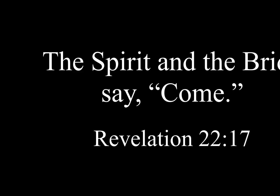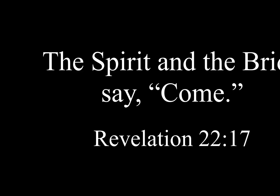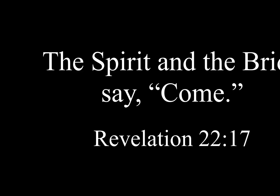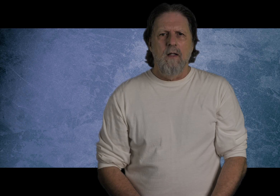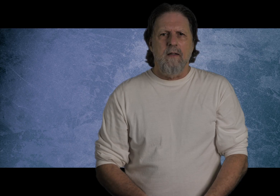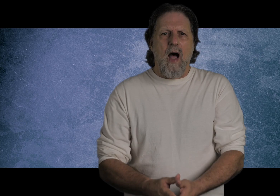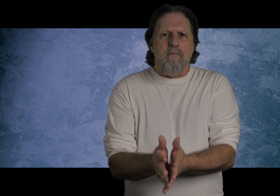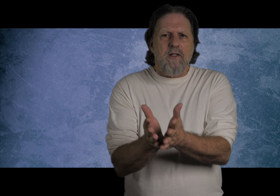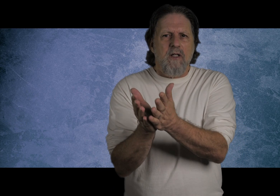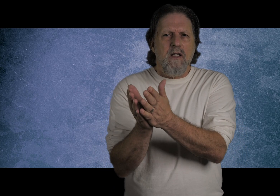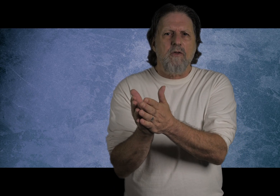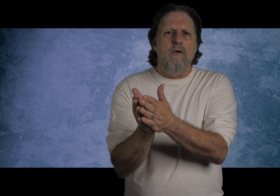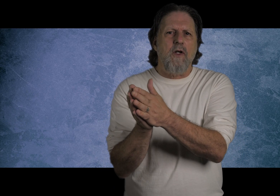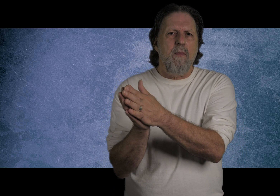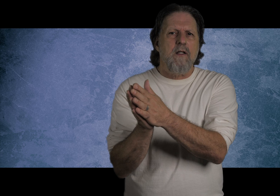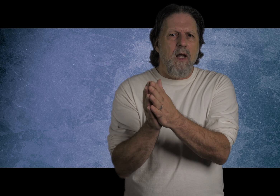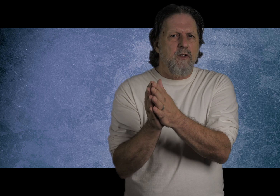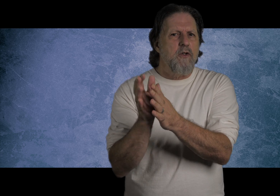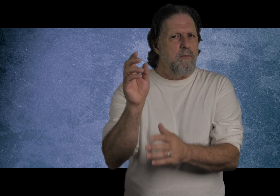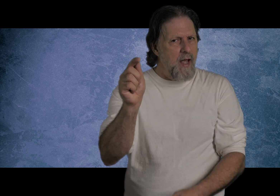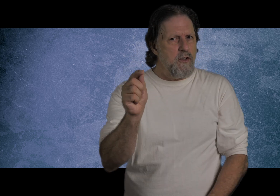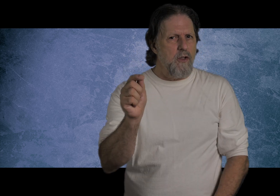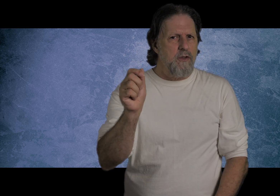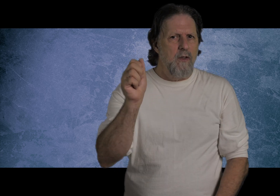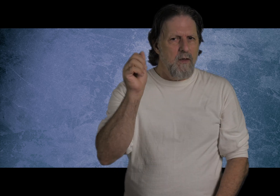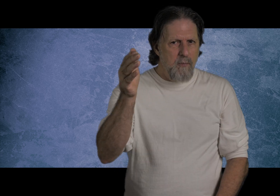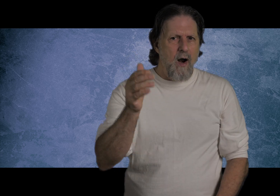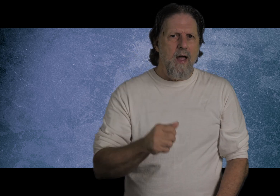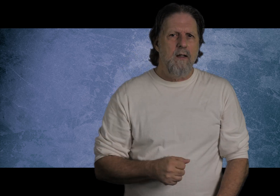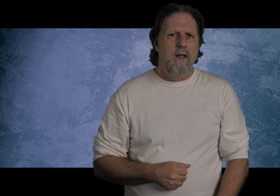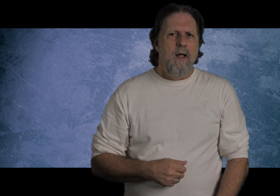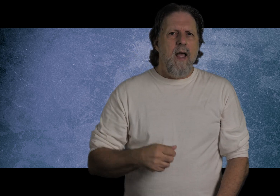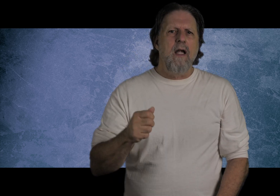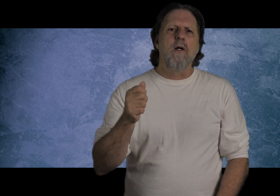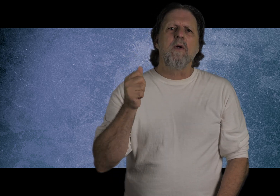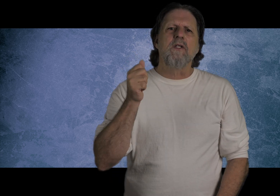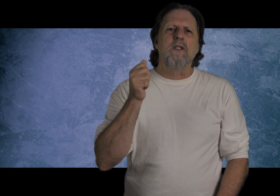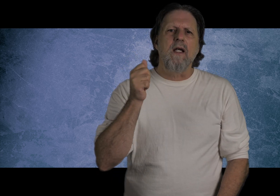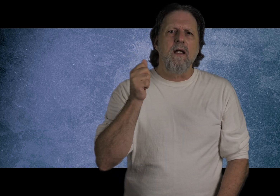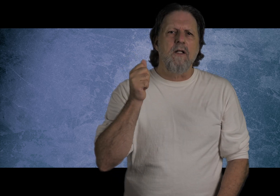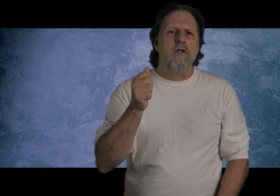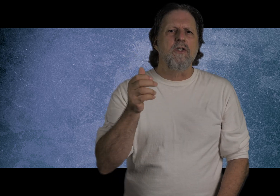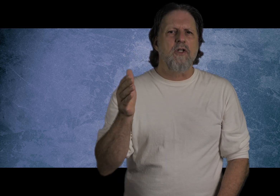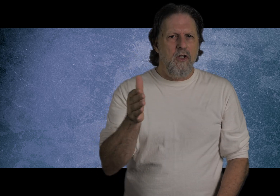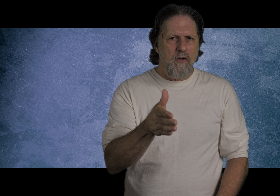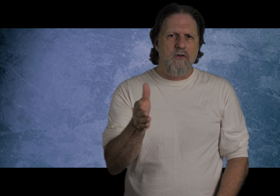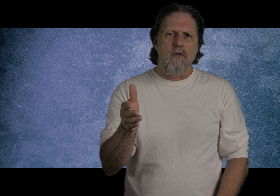Now, I mentioned these truths are meant to be understood by the church, the bride, and here we see the churches to use those